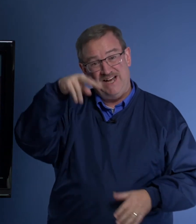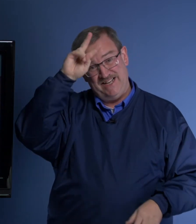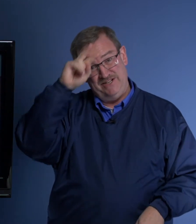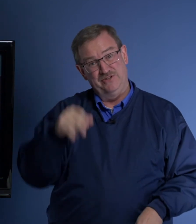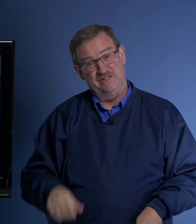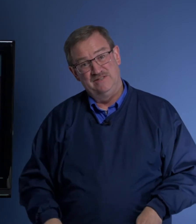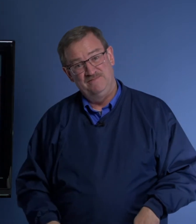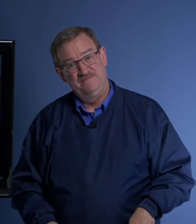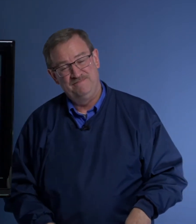not ignorant.